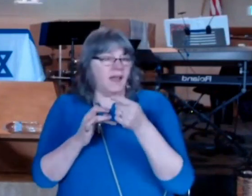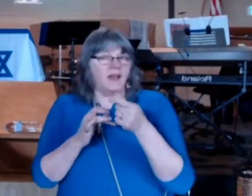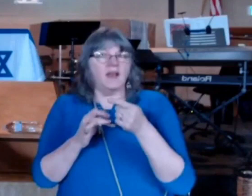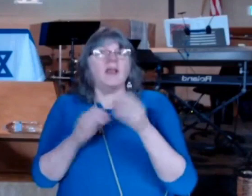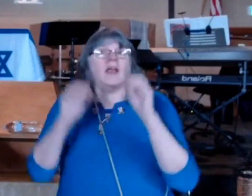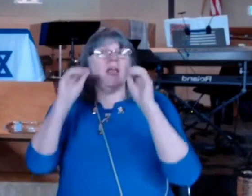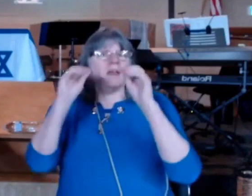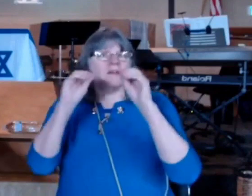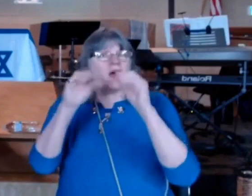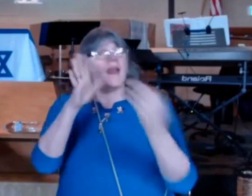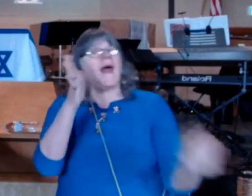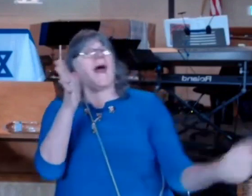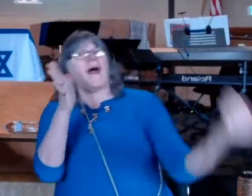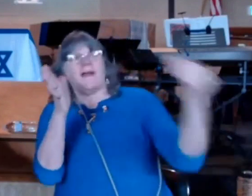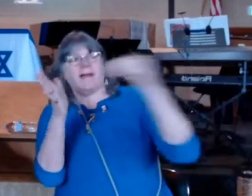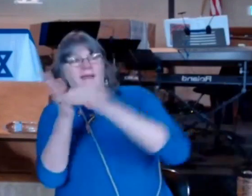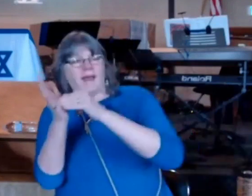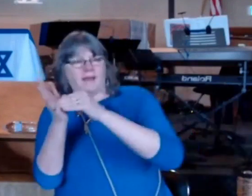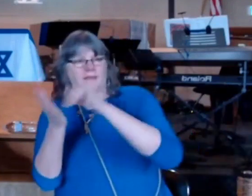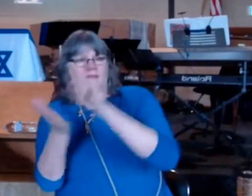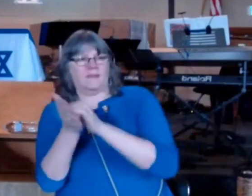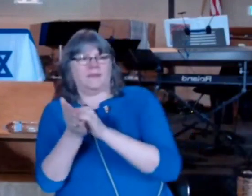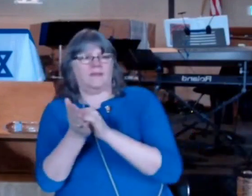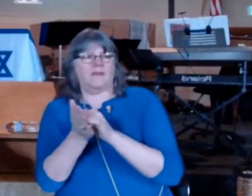Yeshua the Messiah